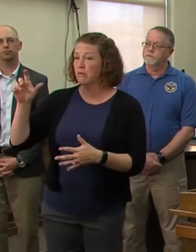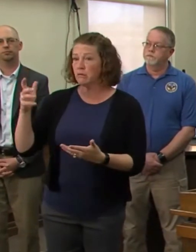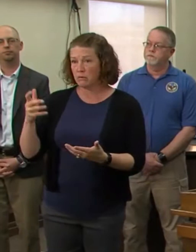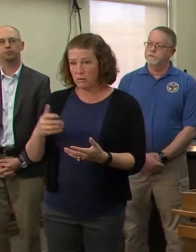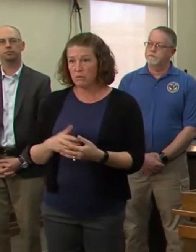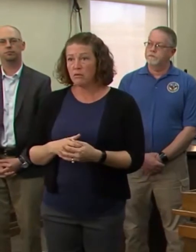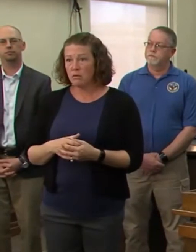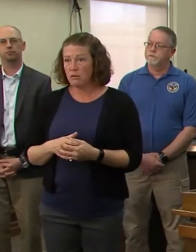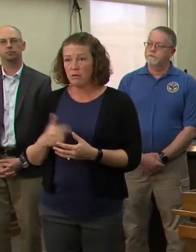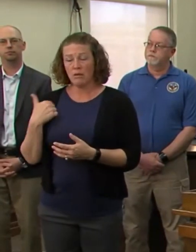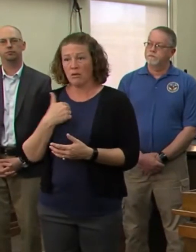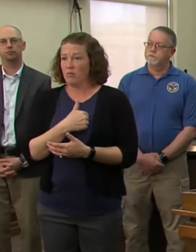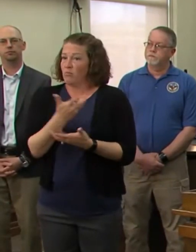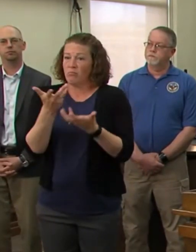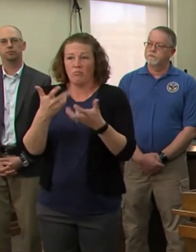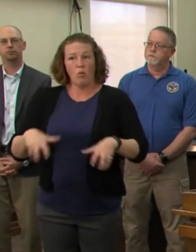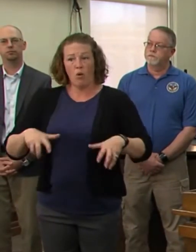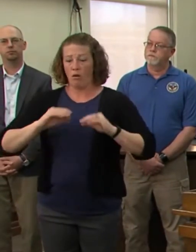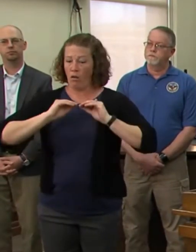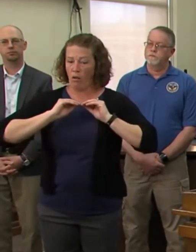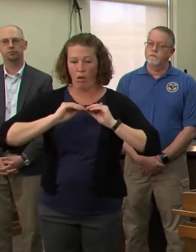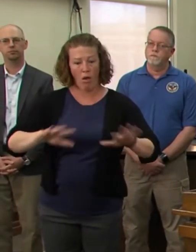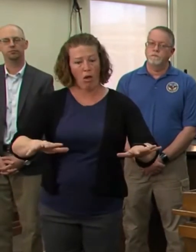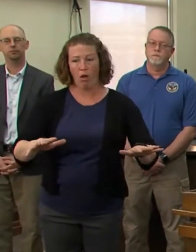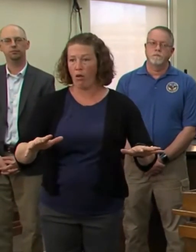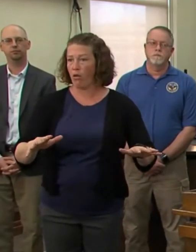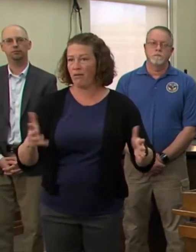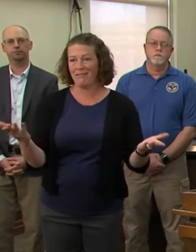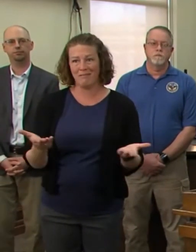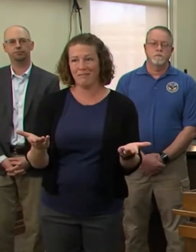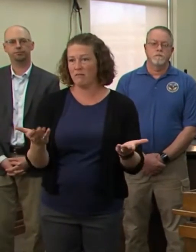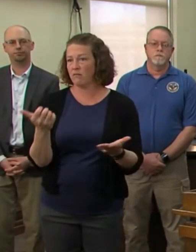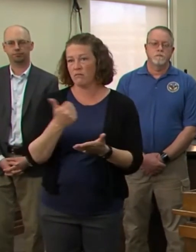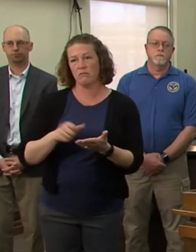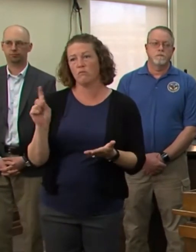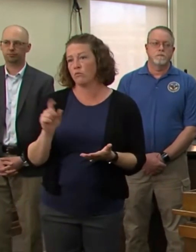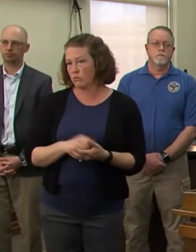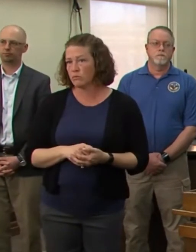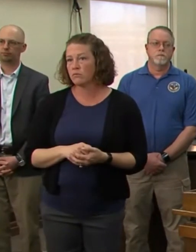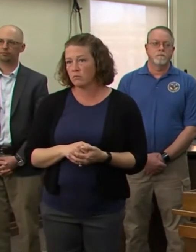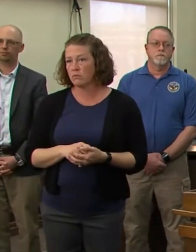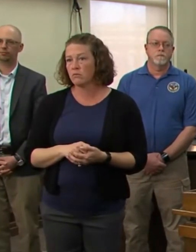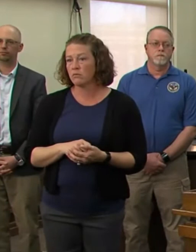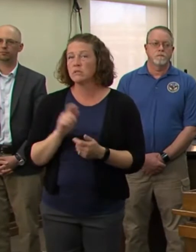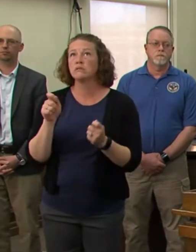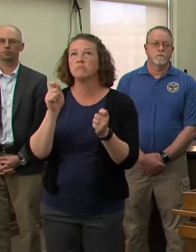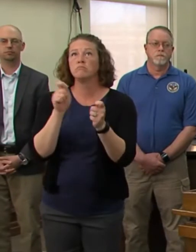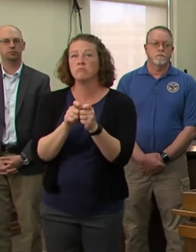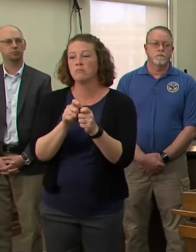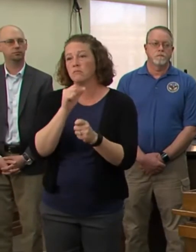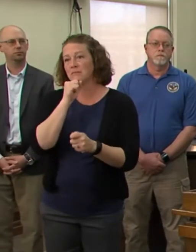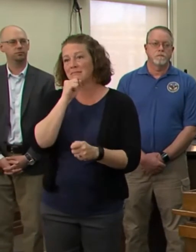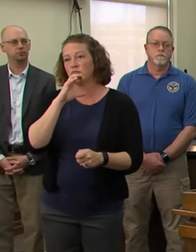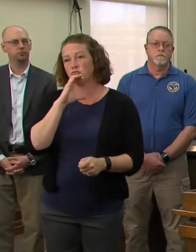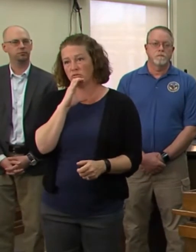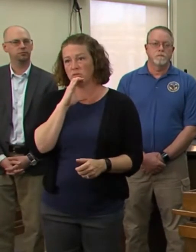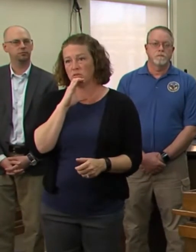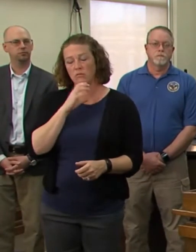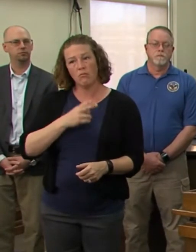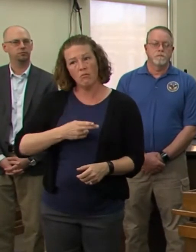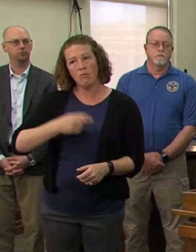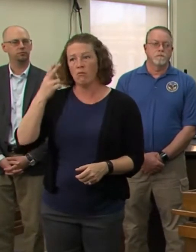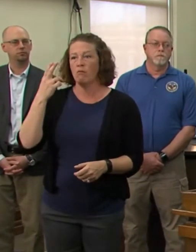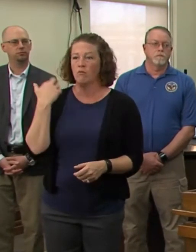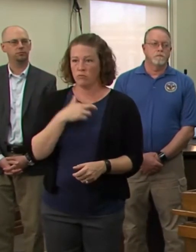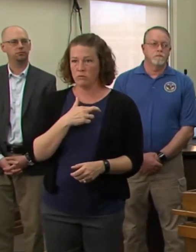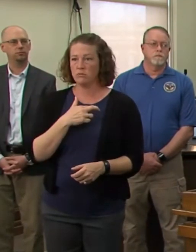public. Um, and of course we're on a special alert around our senior citizens who are very, very vulnerable. Um,